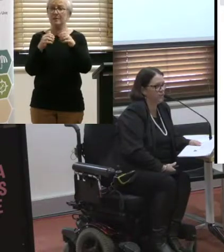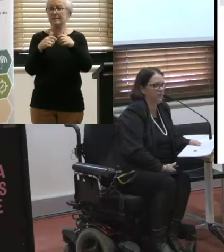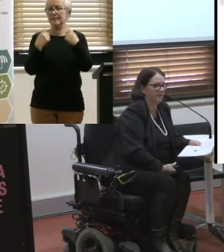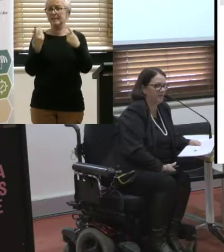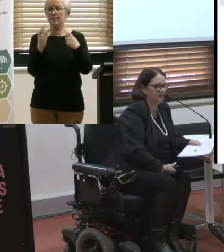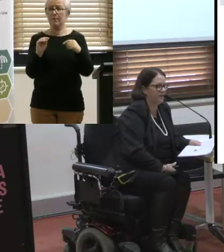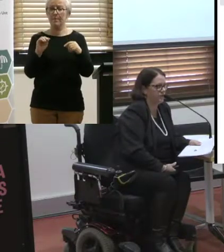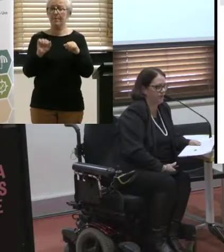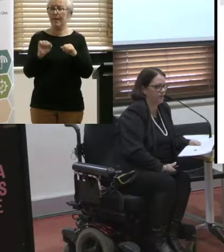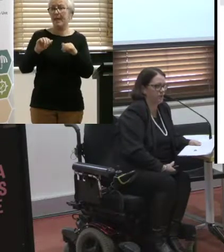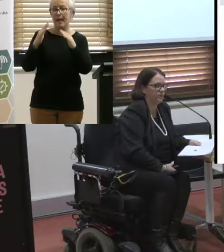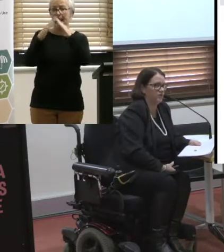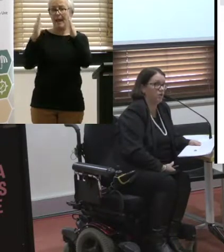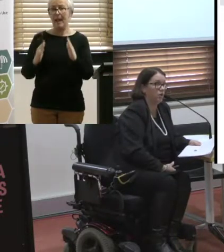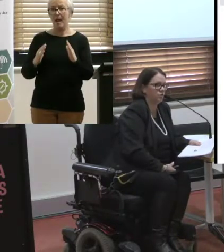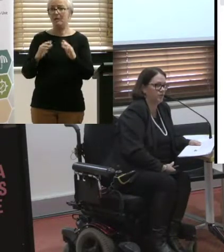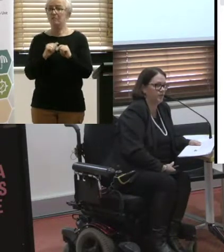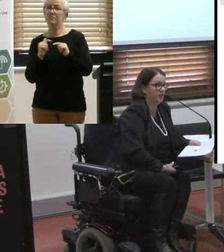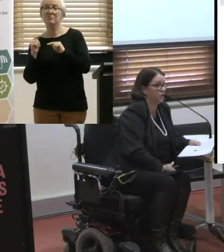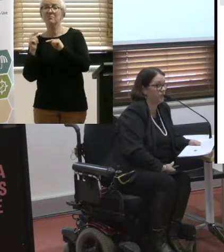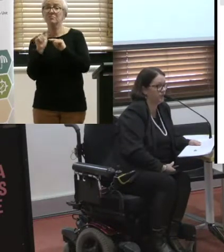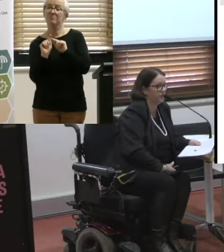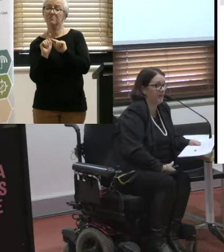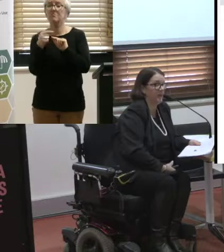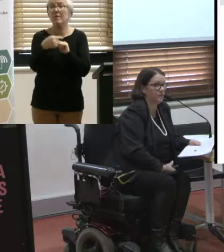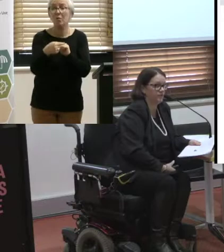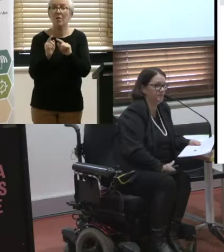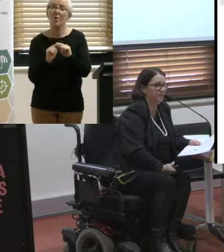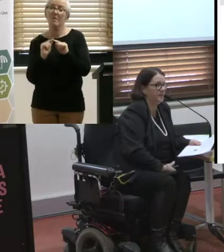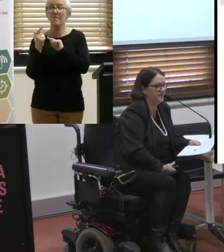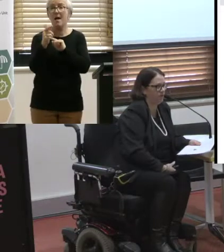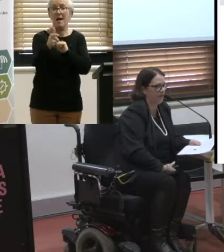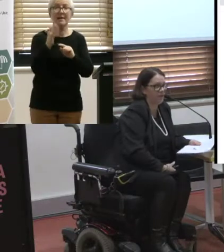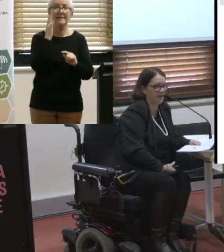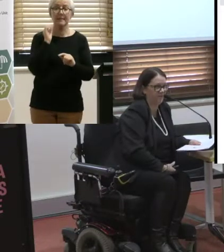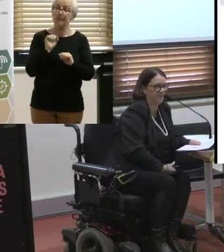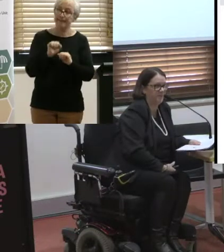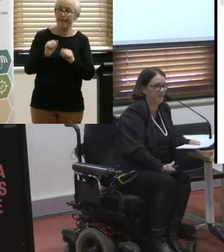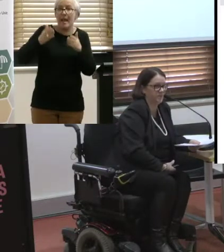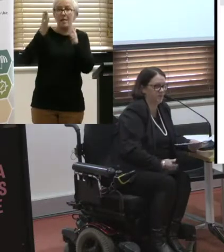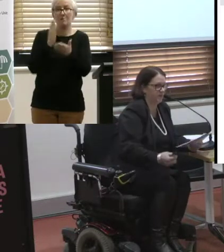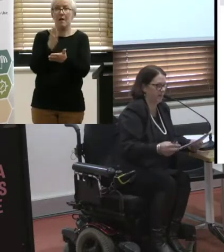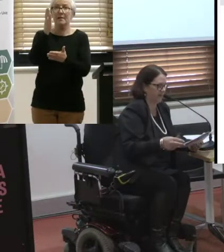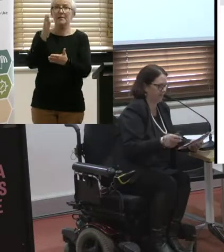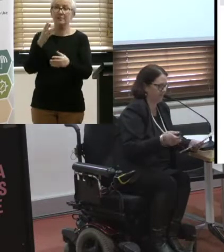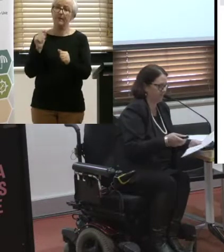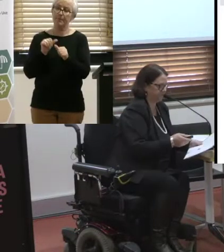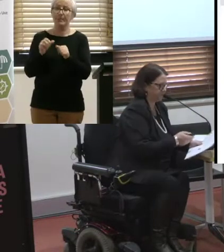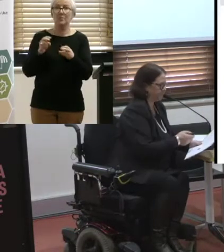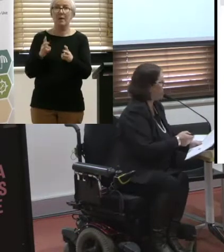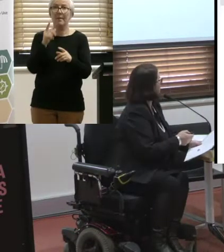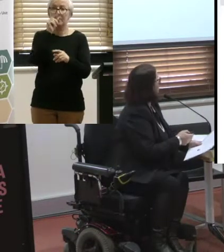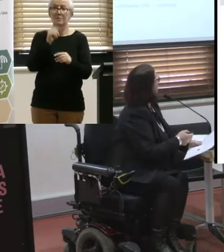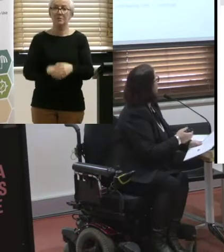door to wherever they need to go, whether it's a long trip, a short trip, any trip, it's their right to have it in the best possible way they can.